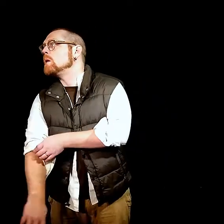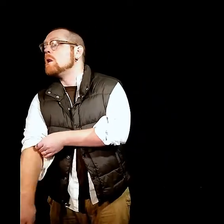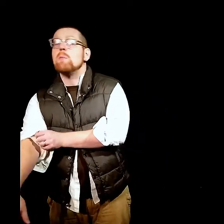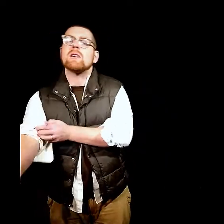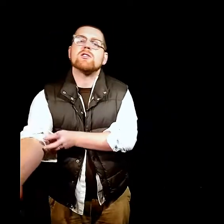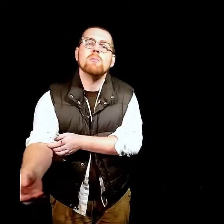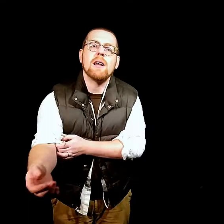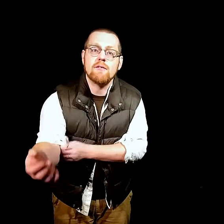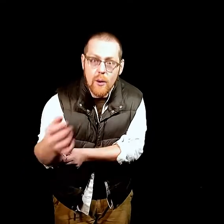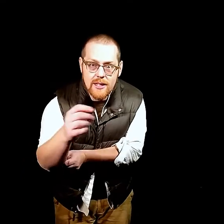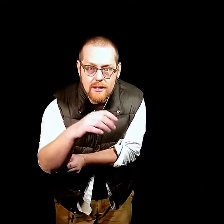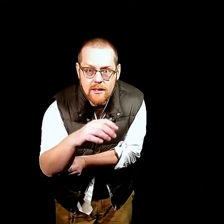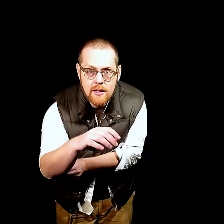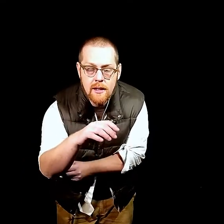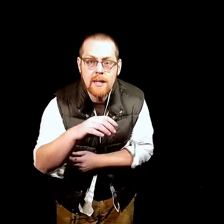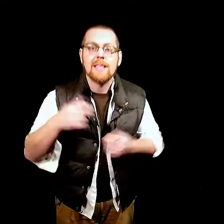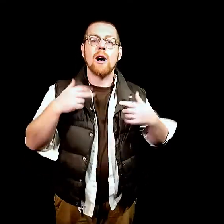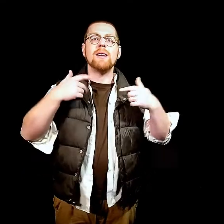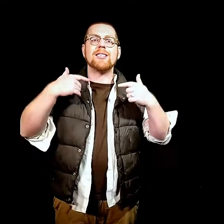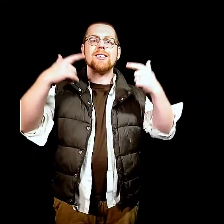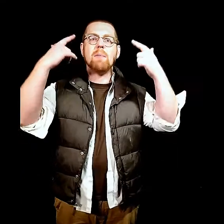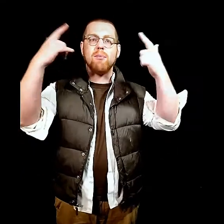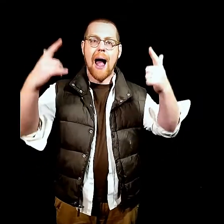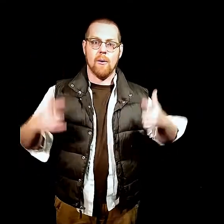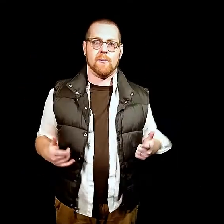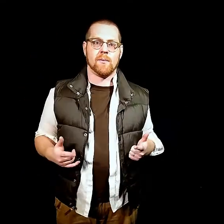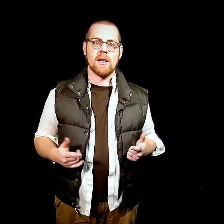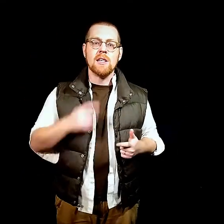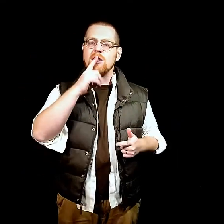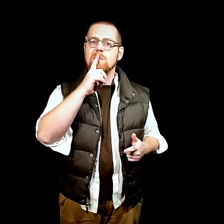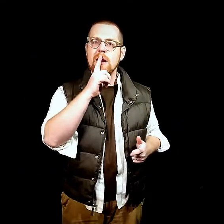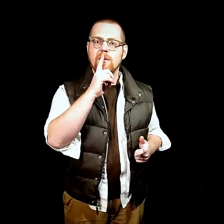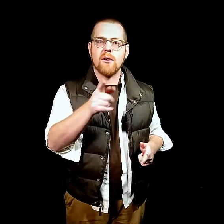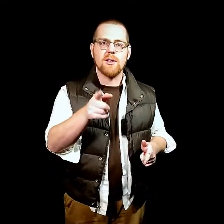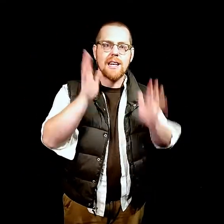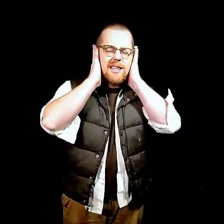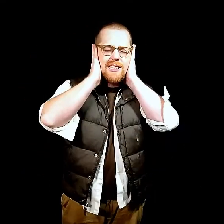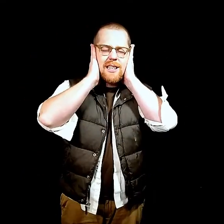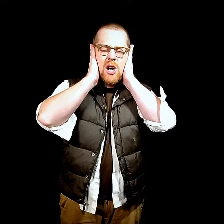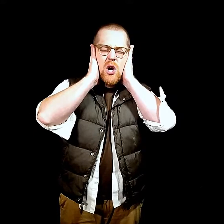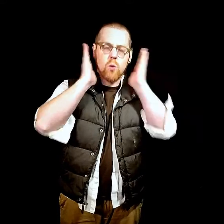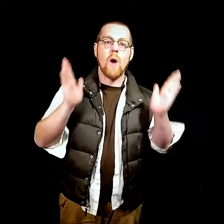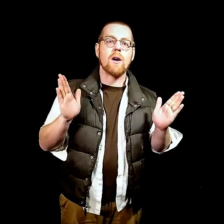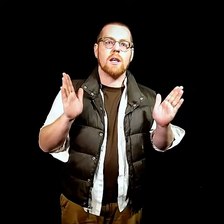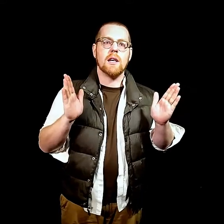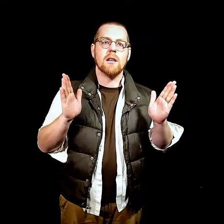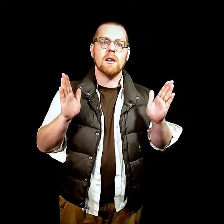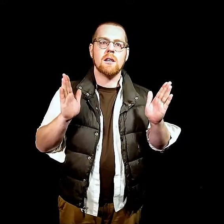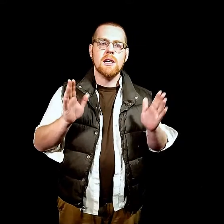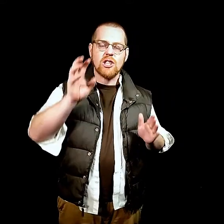Because too many voices tell me to stay proud. To speak first and listen rarely. To